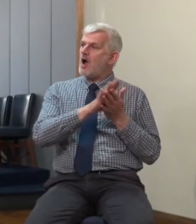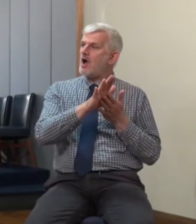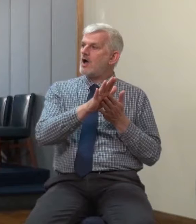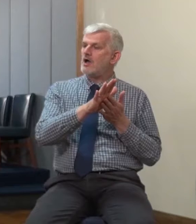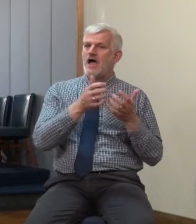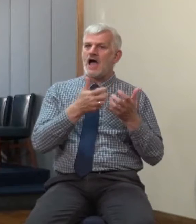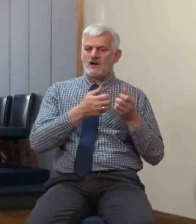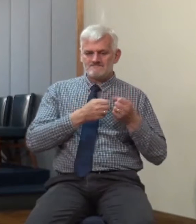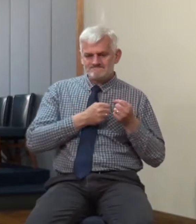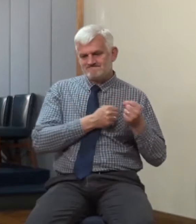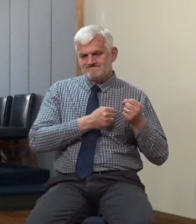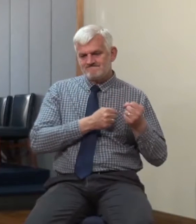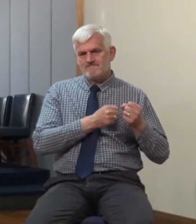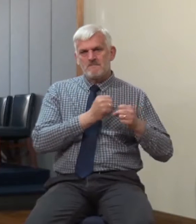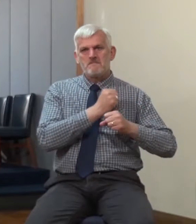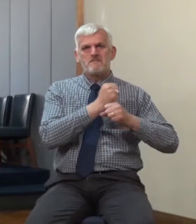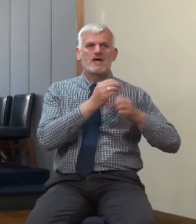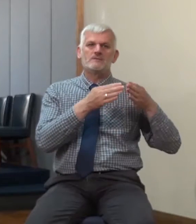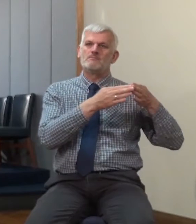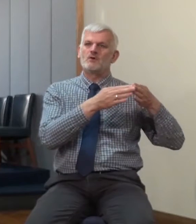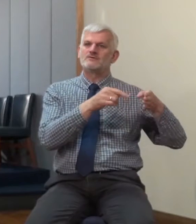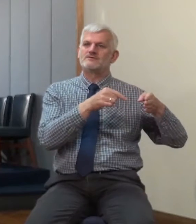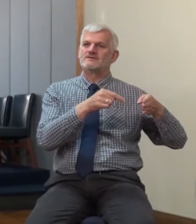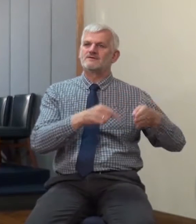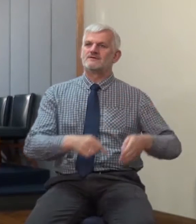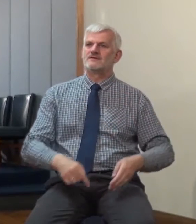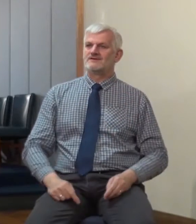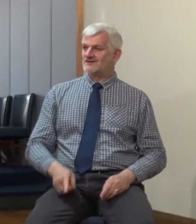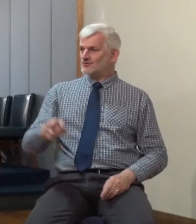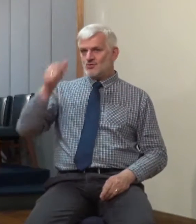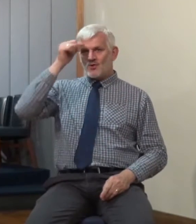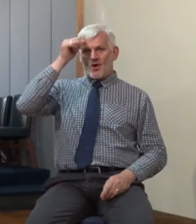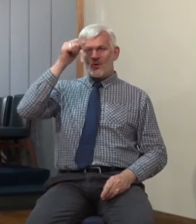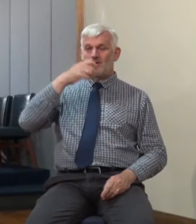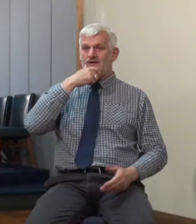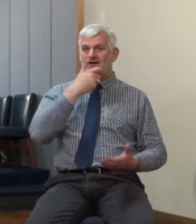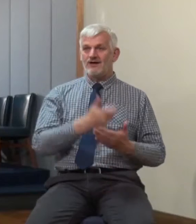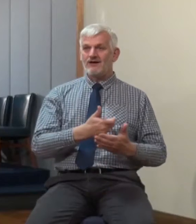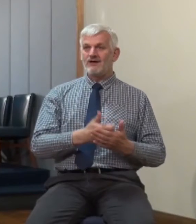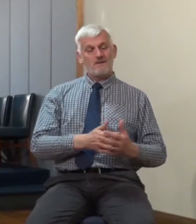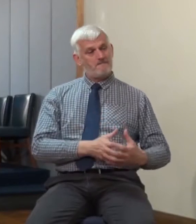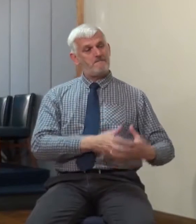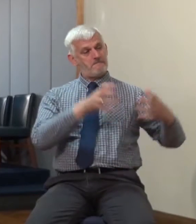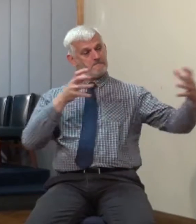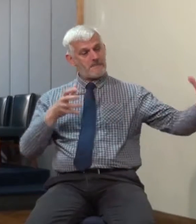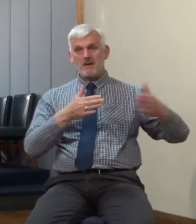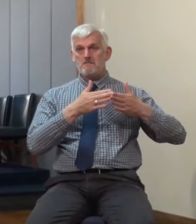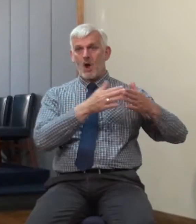remarkable that was, that that was that giant vessel being constructed over so very many years